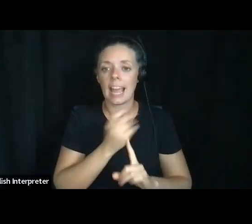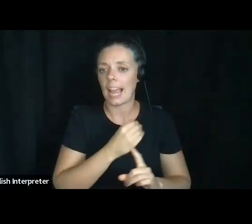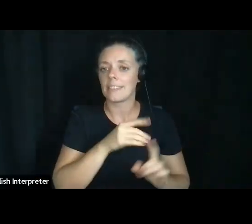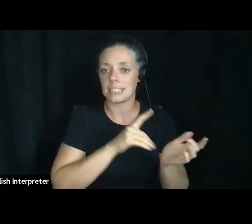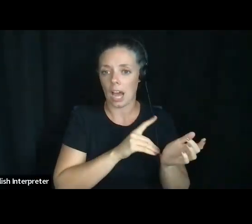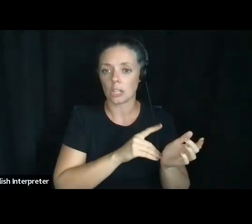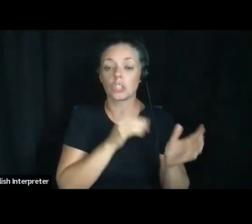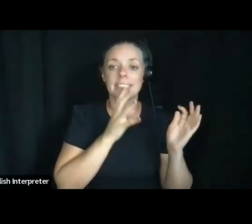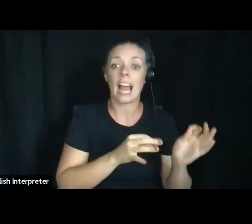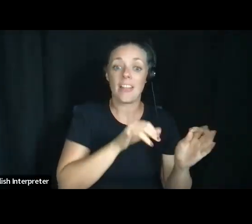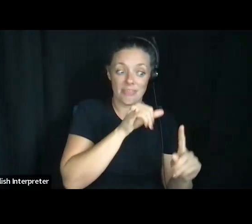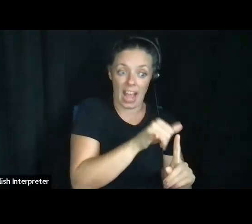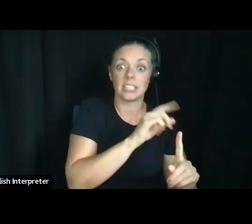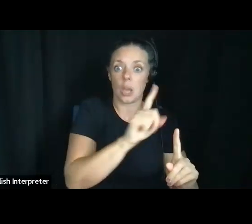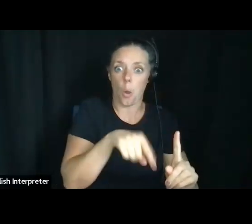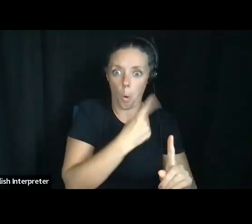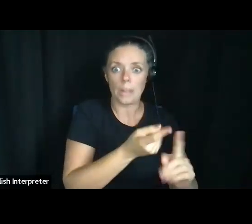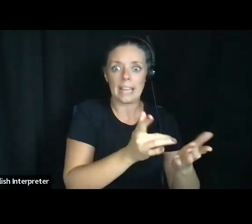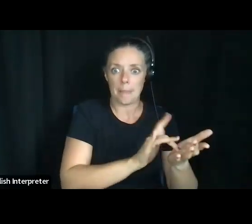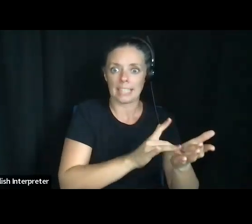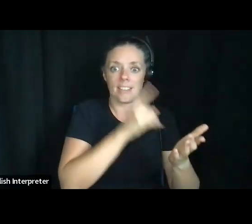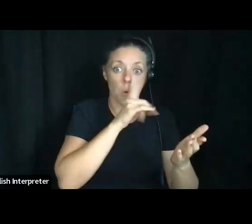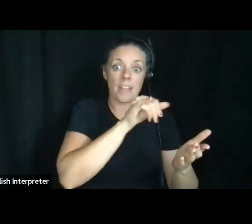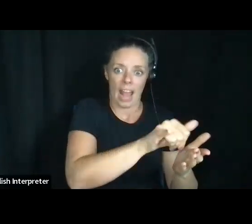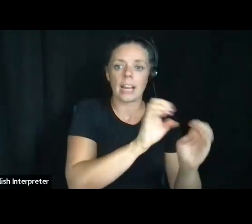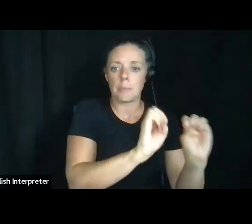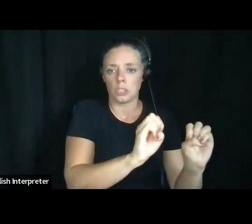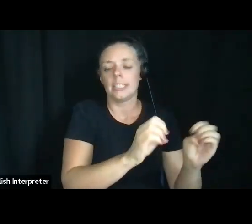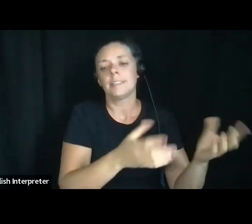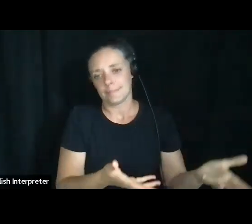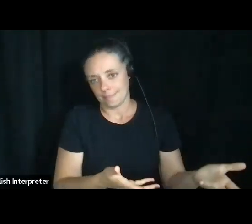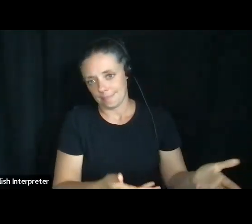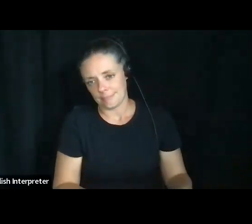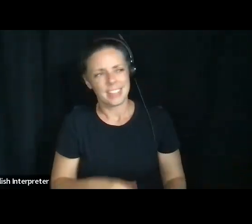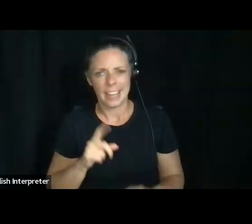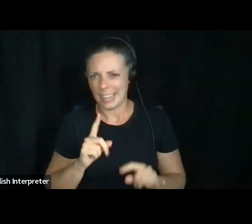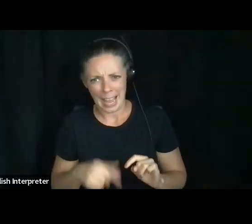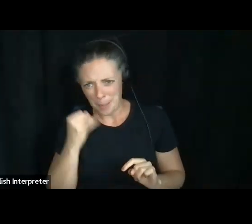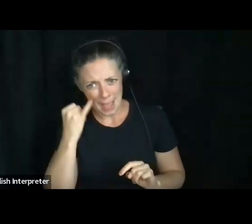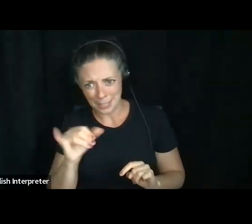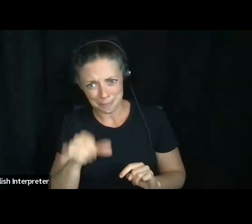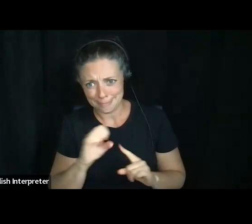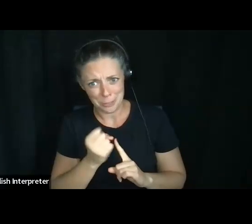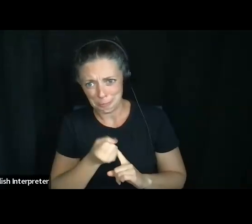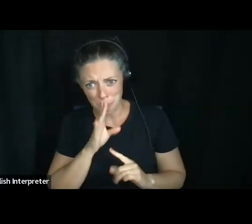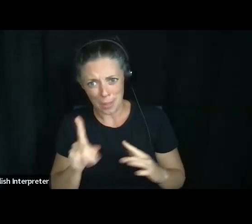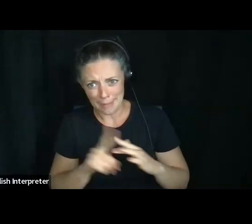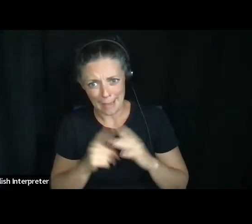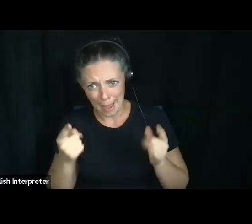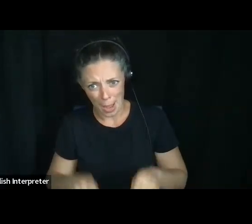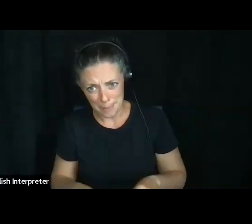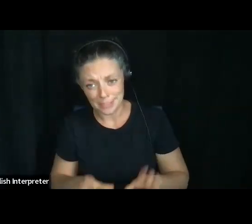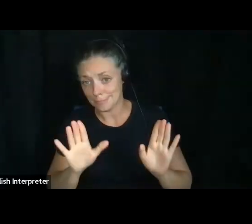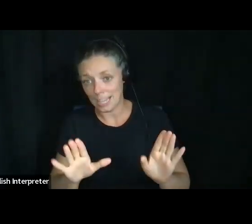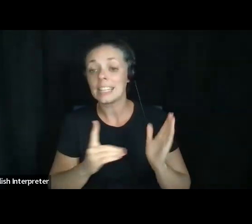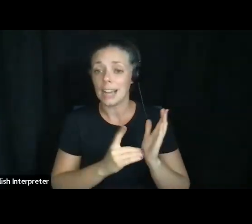determines that's the only medication for that emergency. I can't even imagine the situation where that would come up because there are